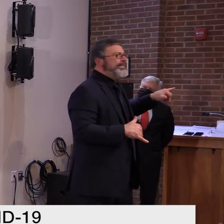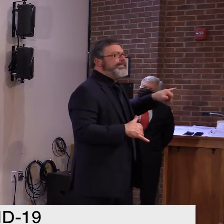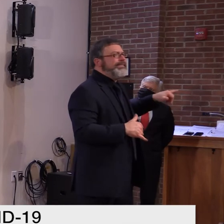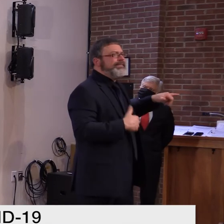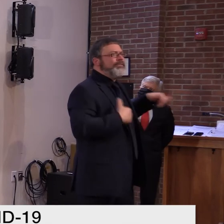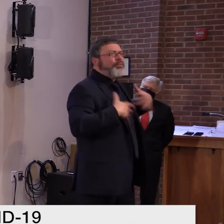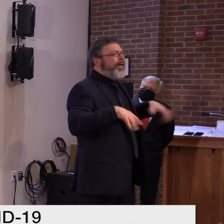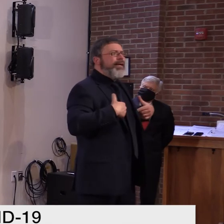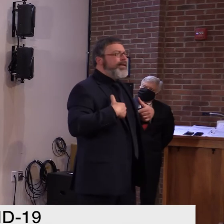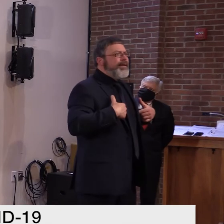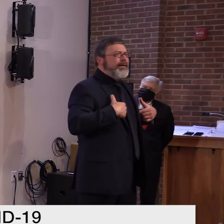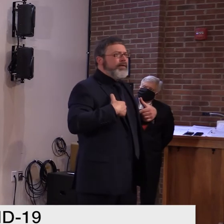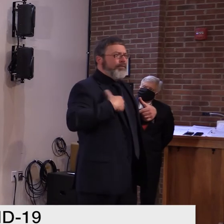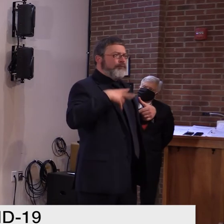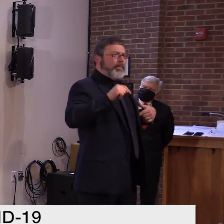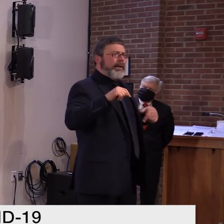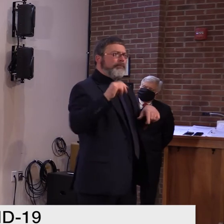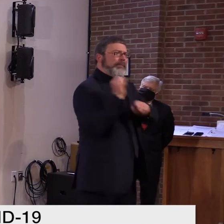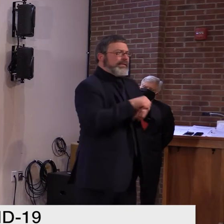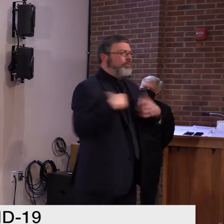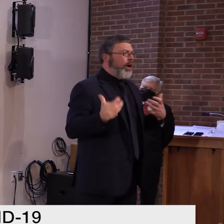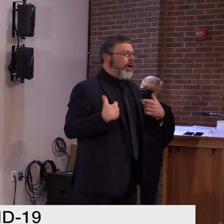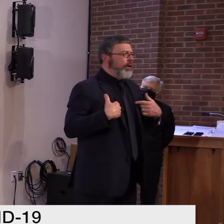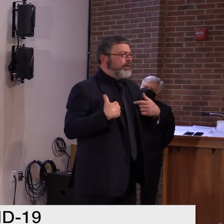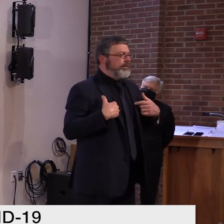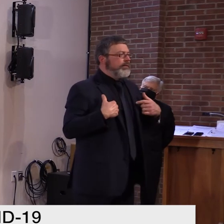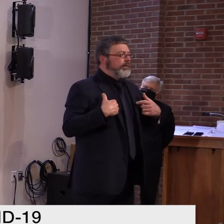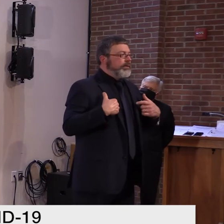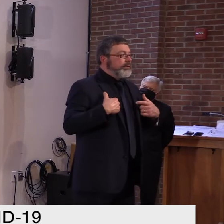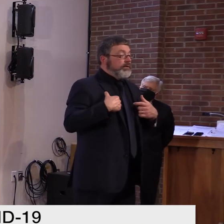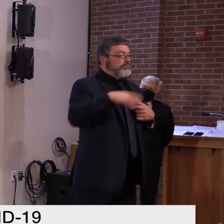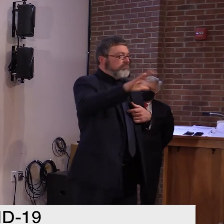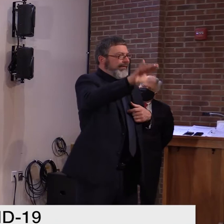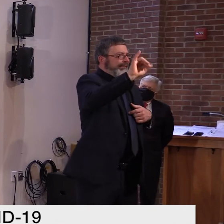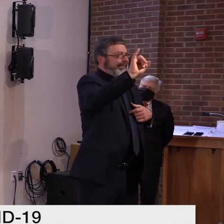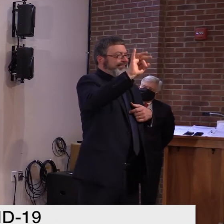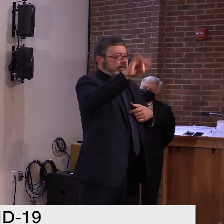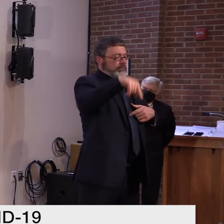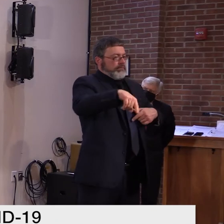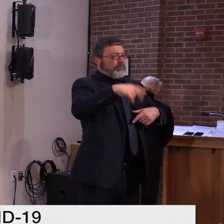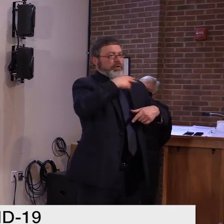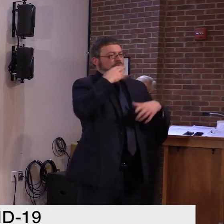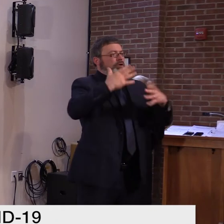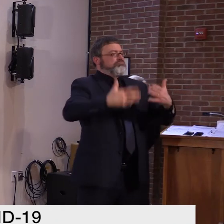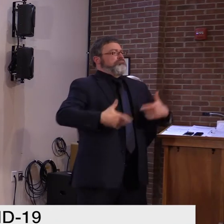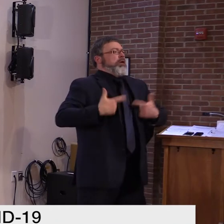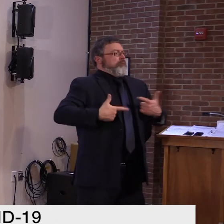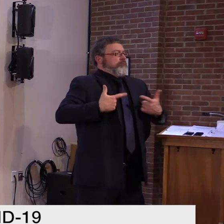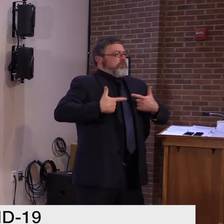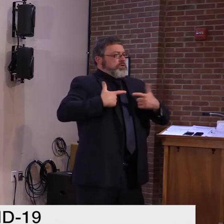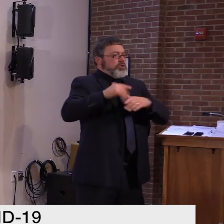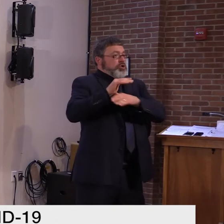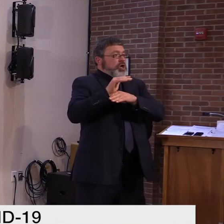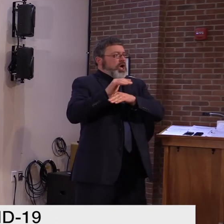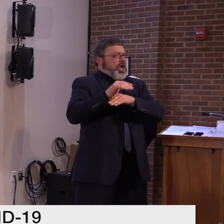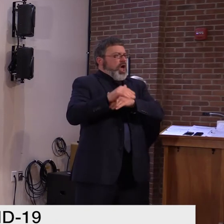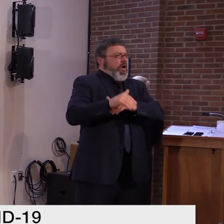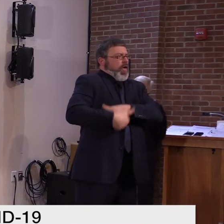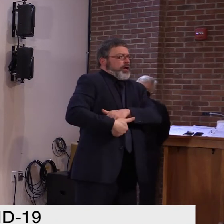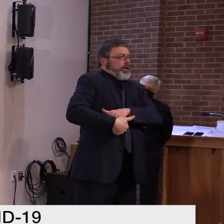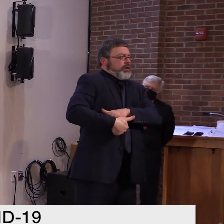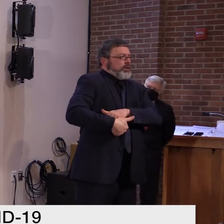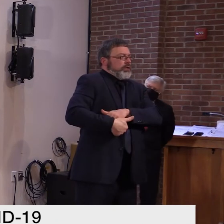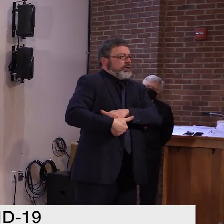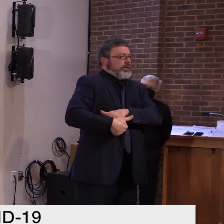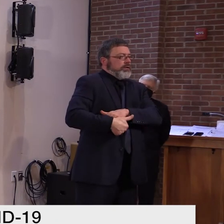You know, the longer some folks are at a gathering or at a restaurant. Um, let's be honest, uh, the, the more they